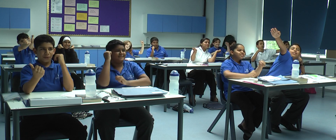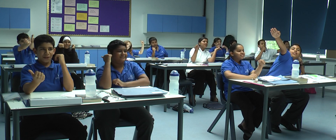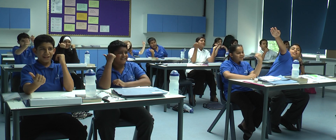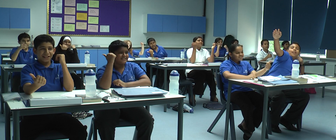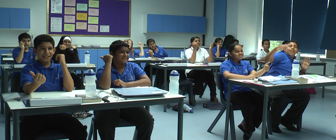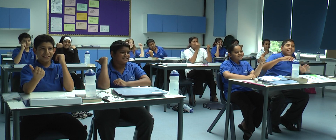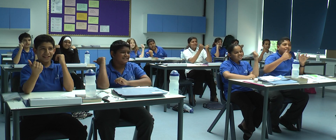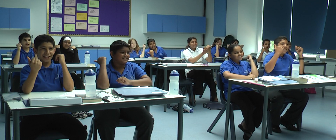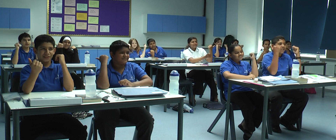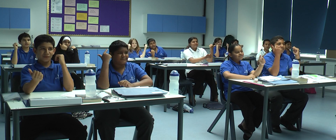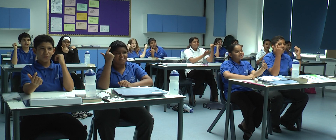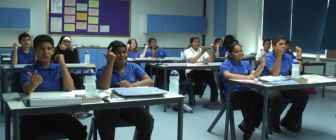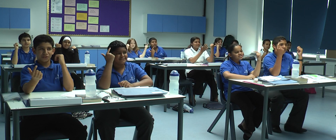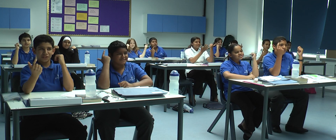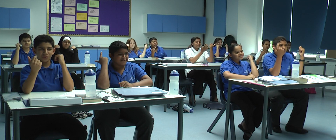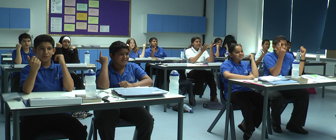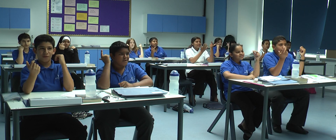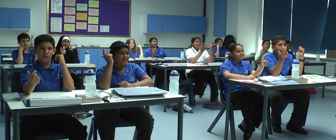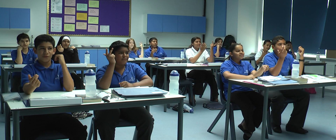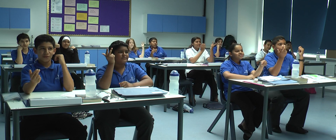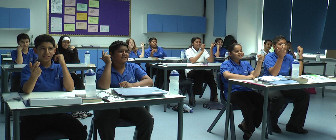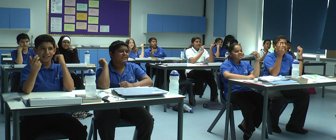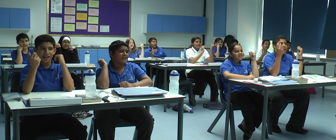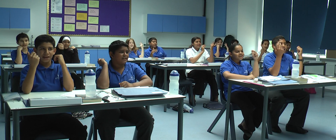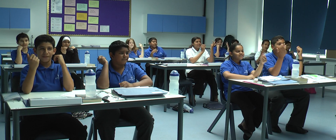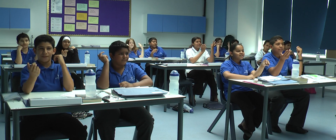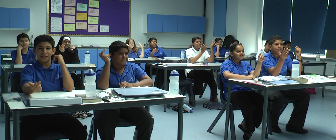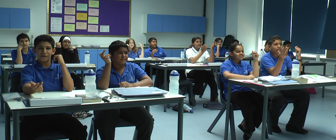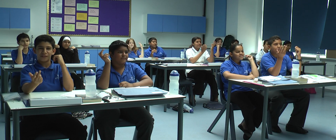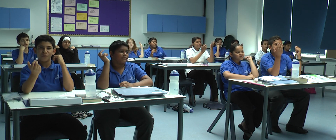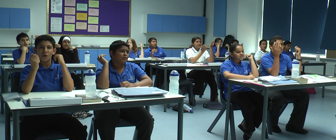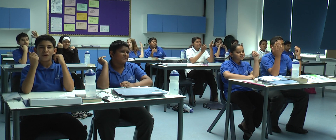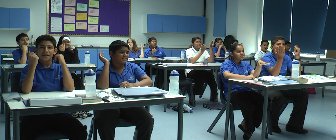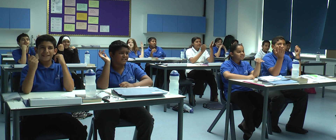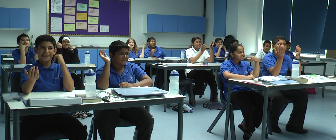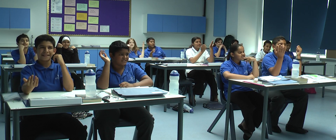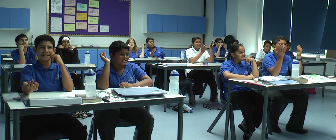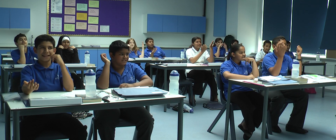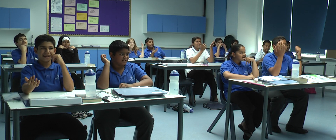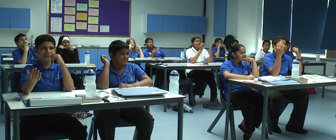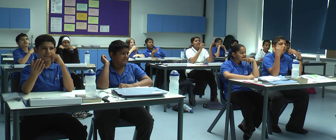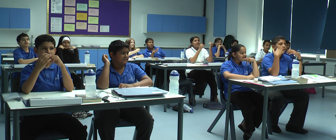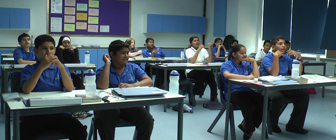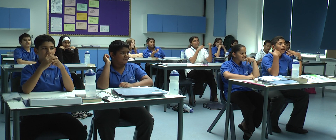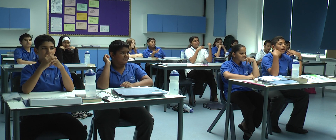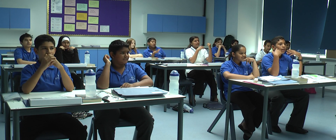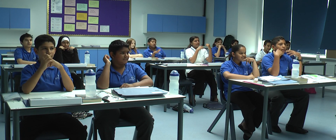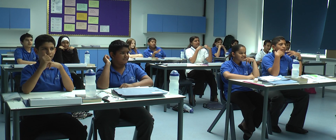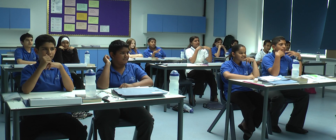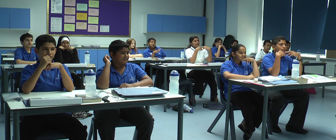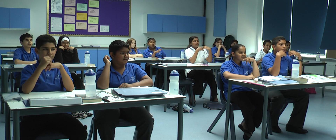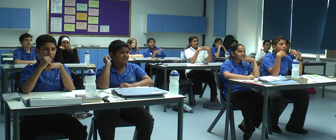thirty-six, twenty-two, forty-eight, fifty-four, sixteen. And team K says.